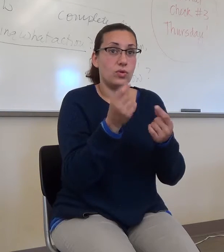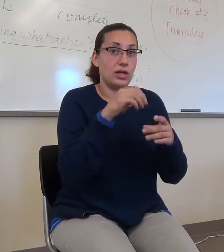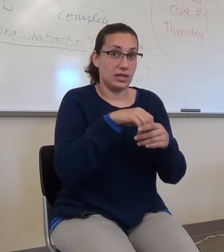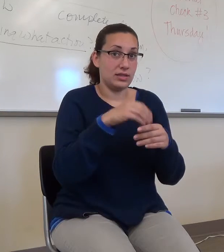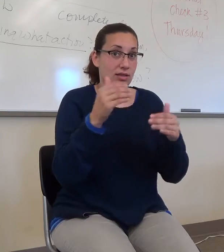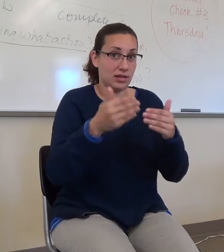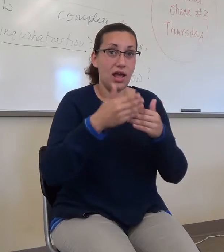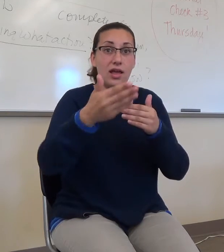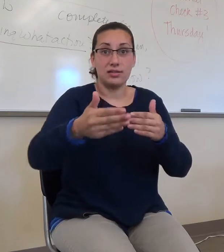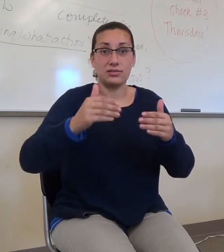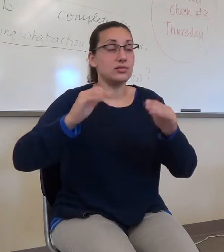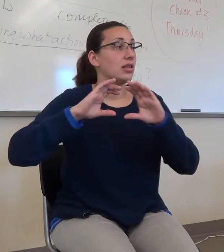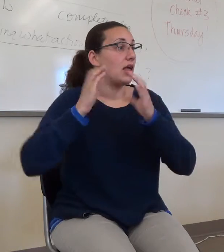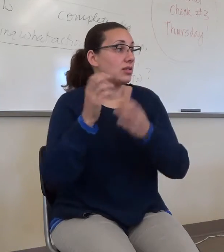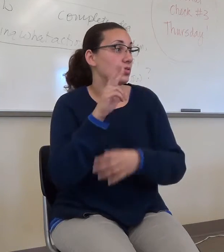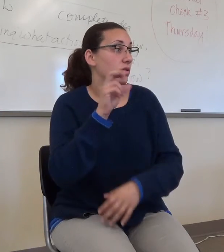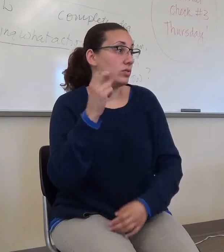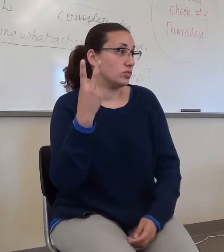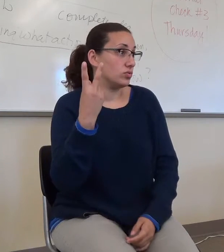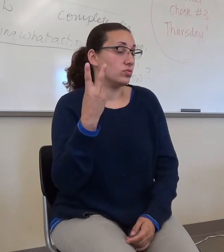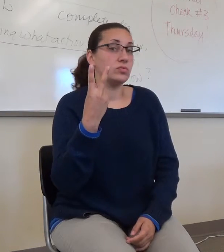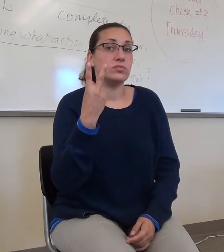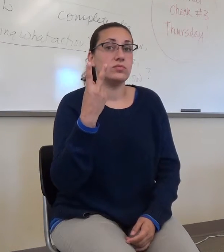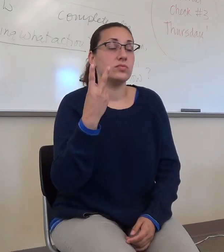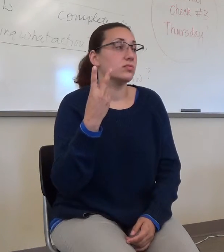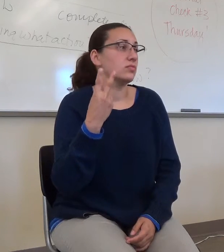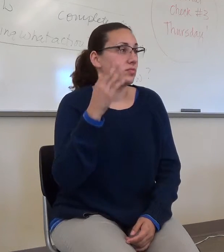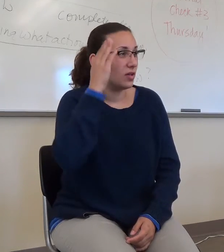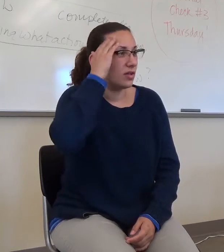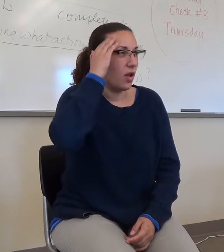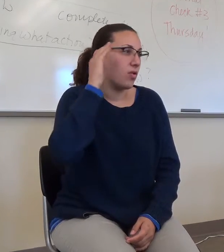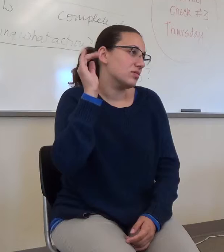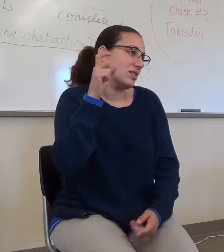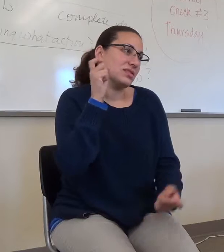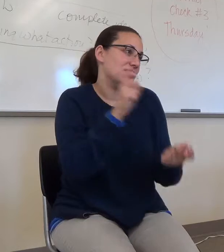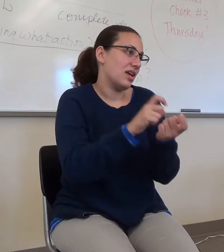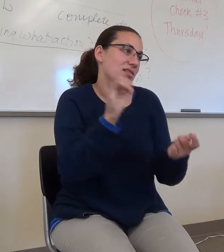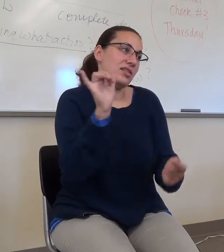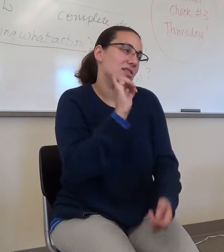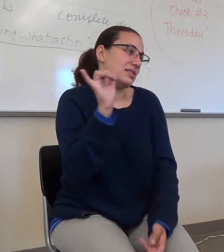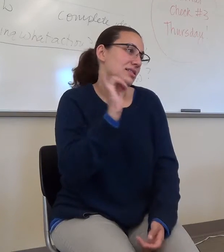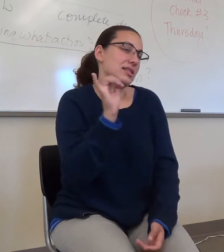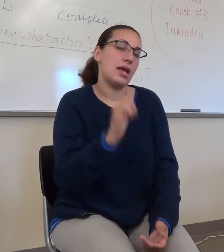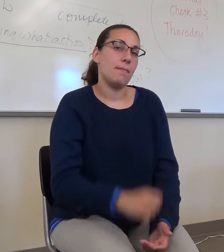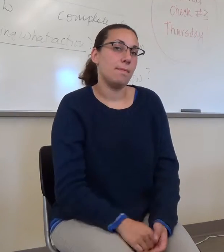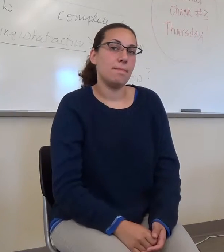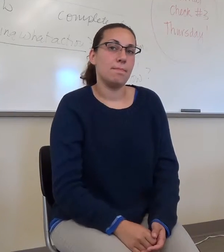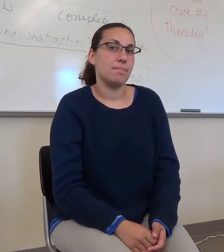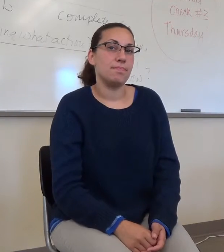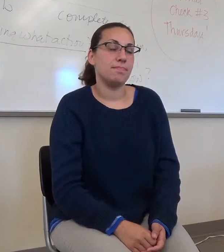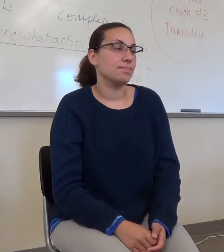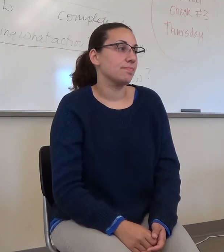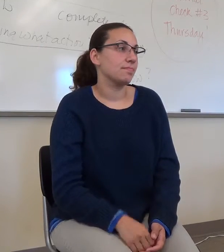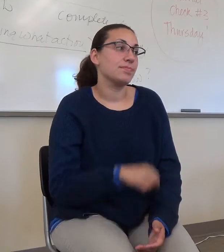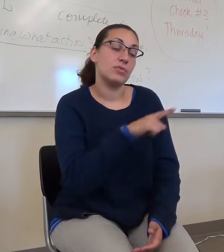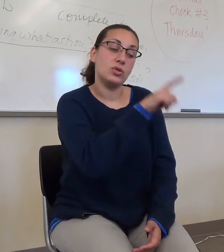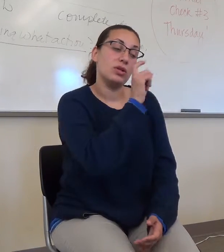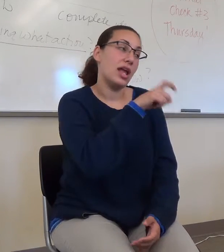is, you know, exactly this. You're going to have to state a main